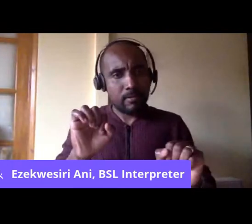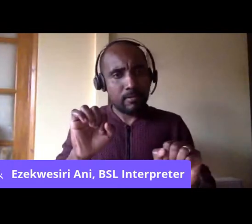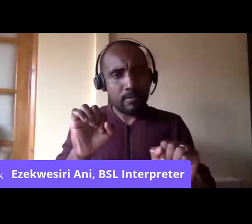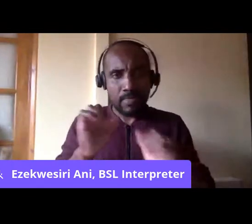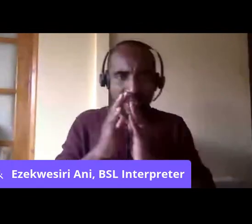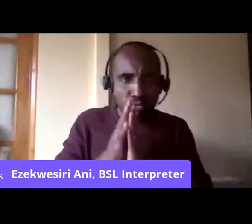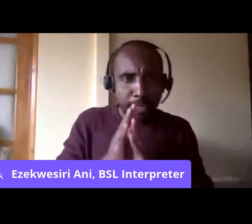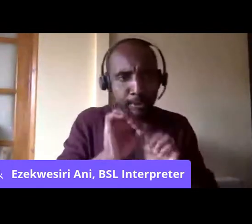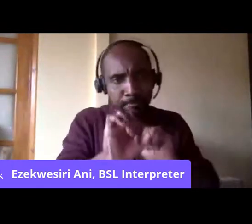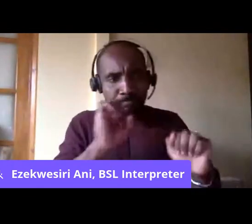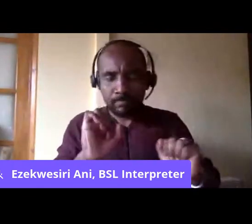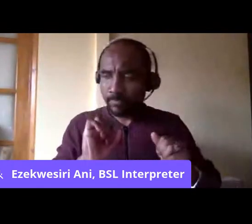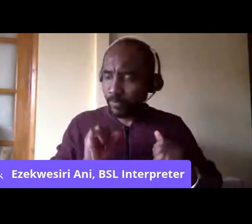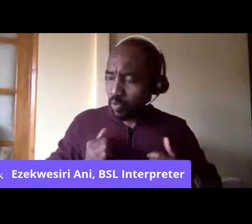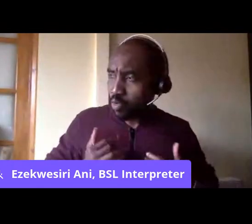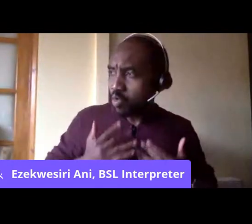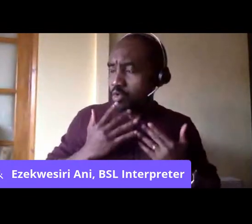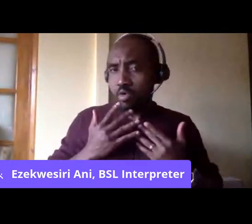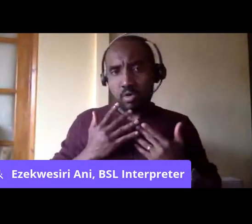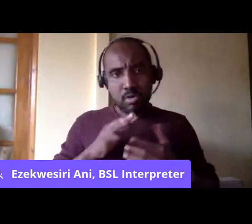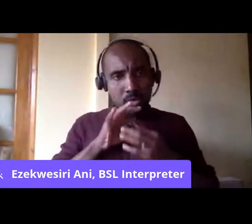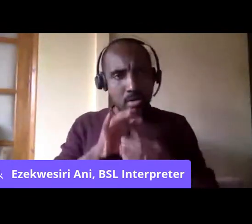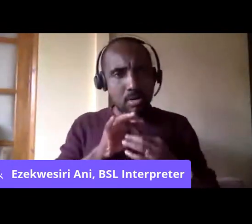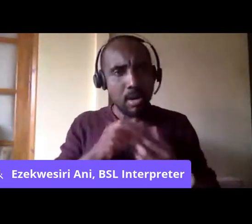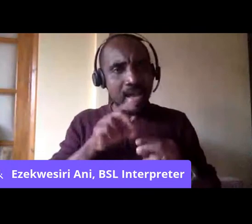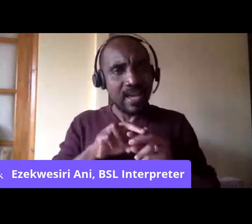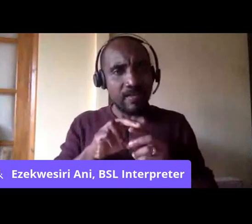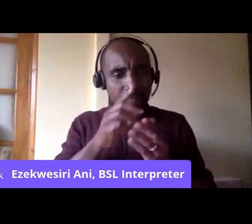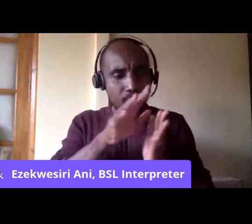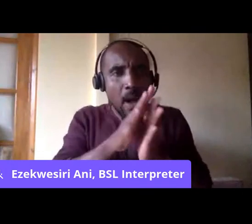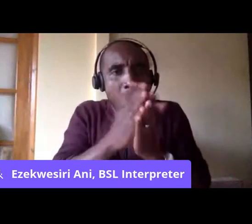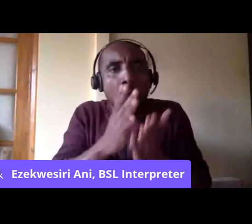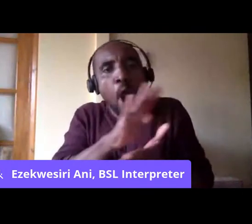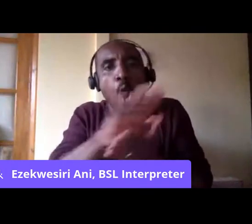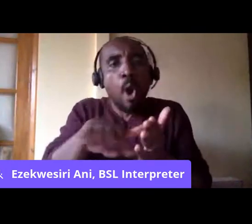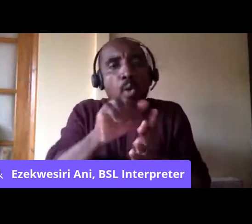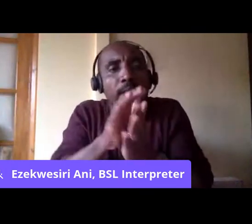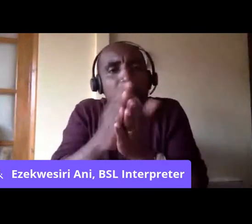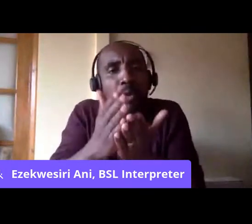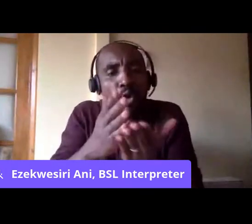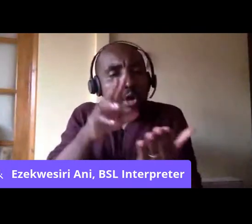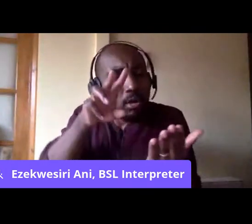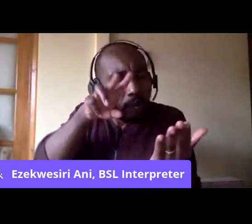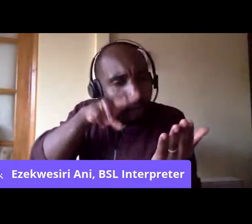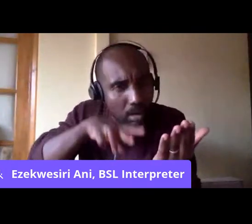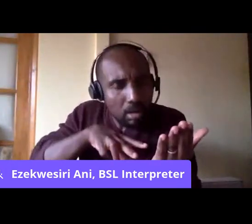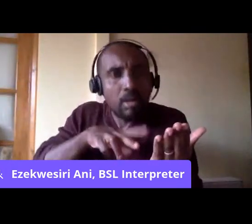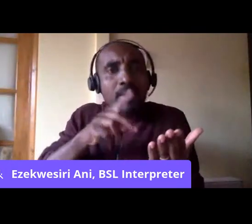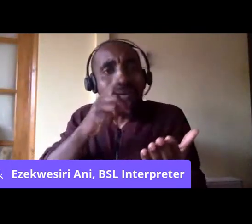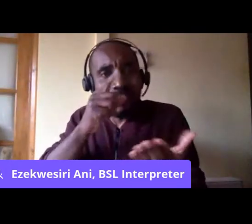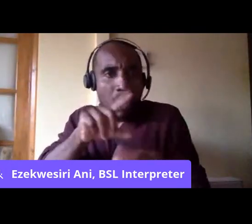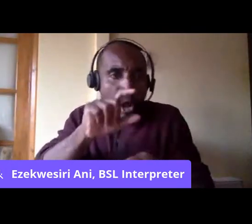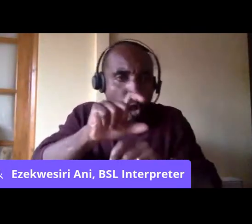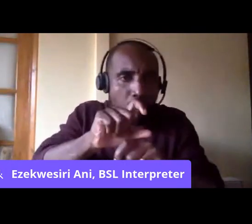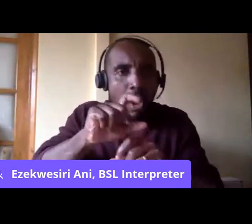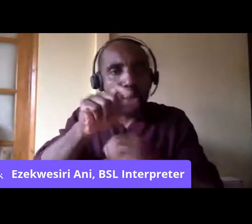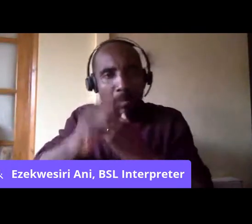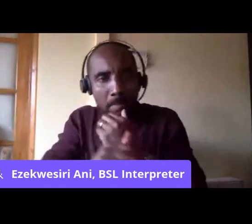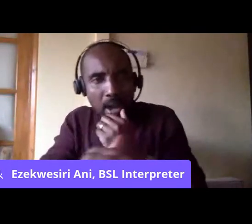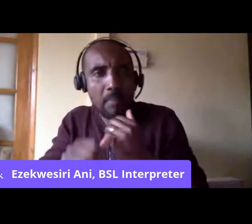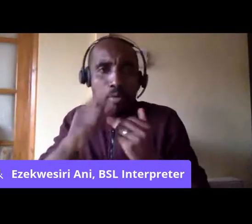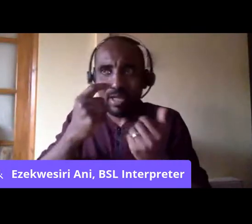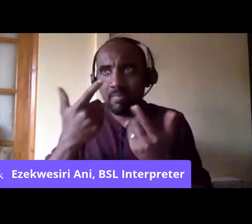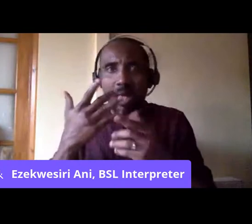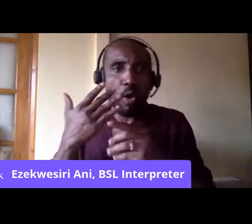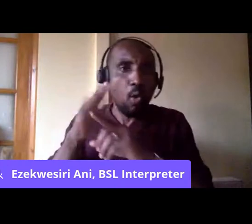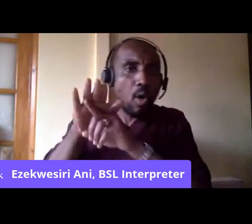terms of if they have a literal belief in a holy book, et cetera. This can lead to homophobia, to suppression of women, et cetera.